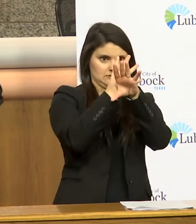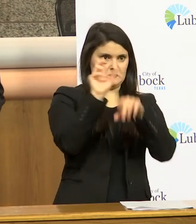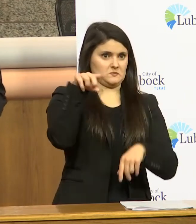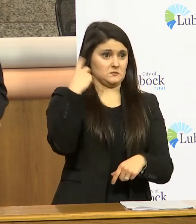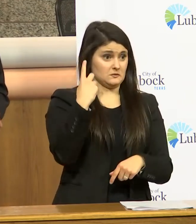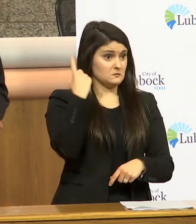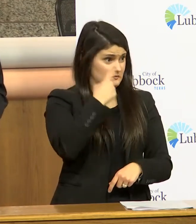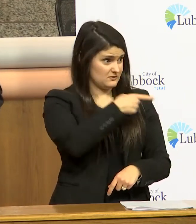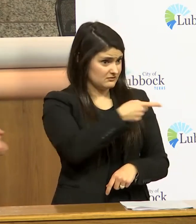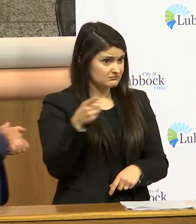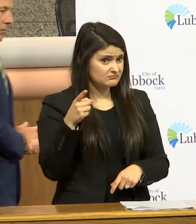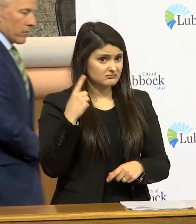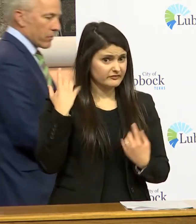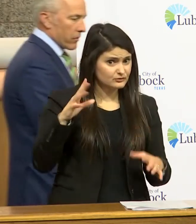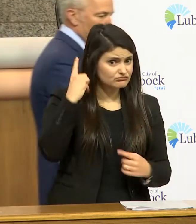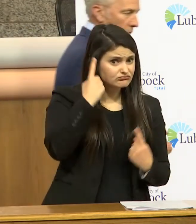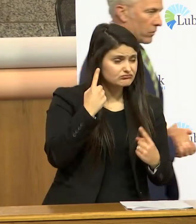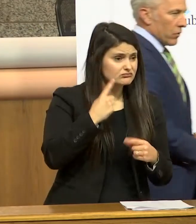consider